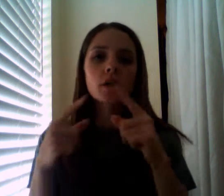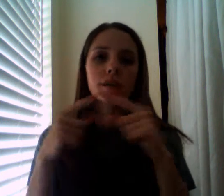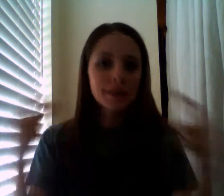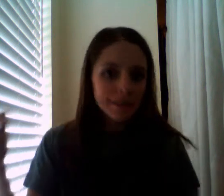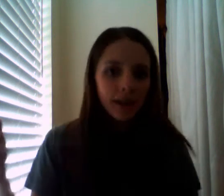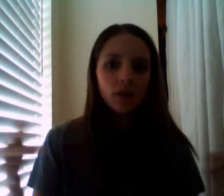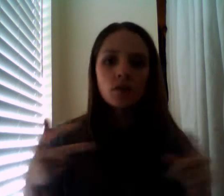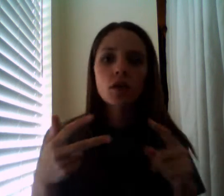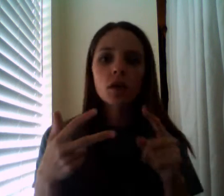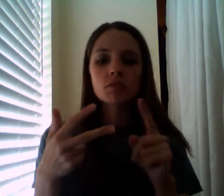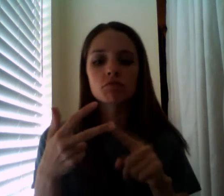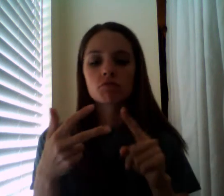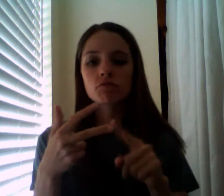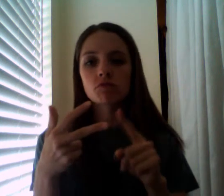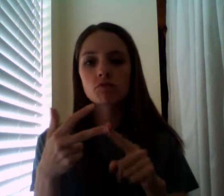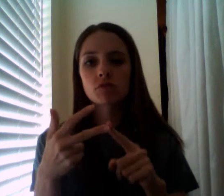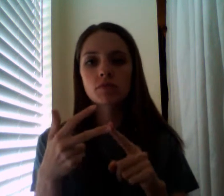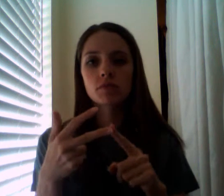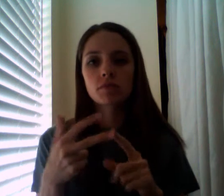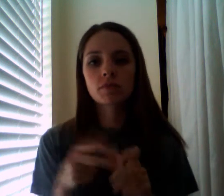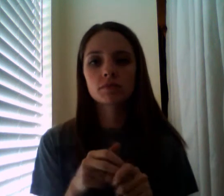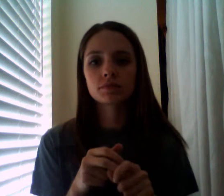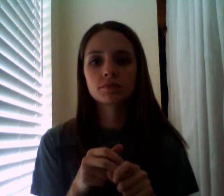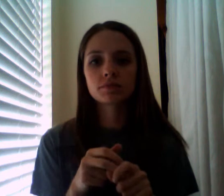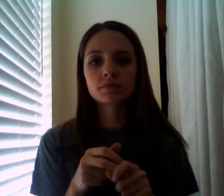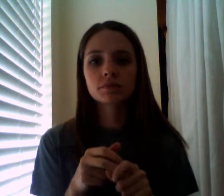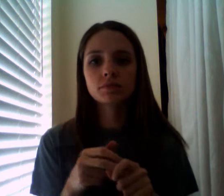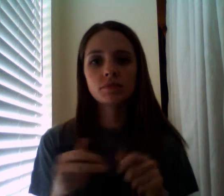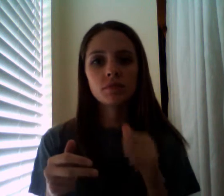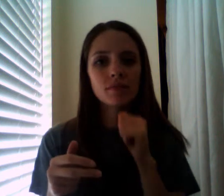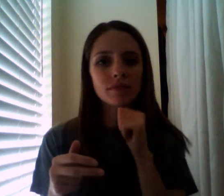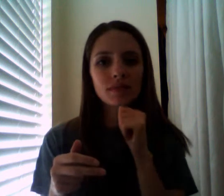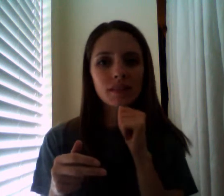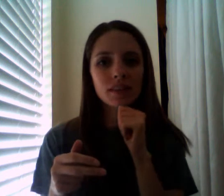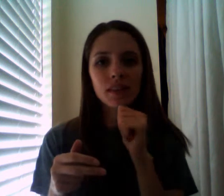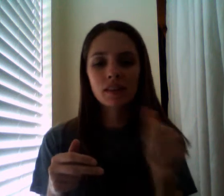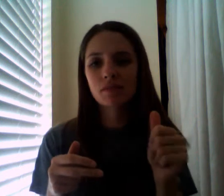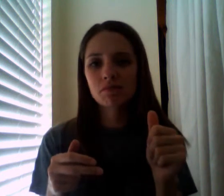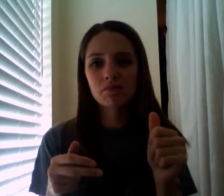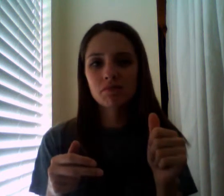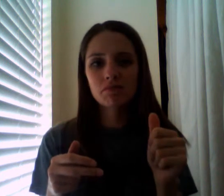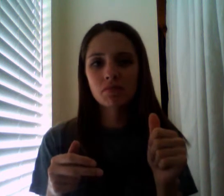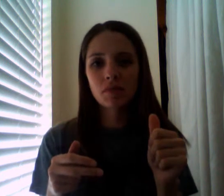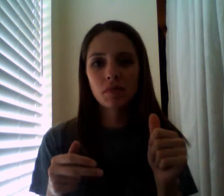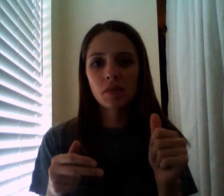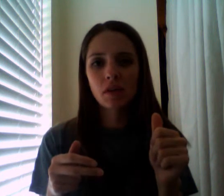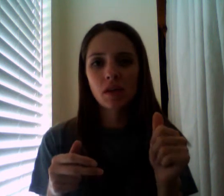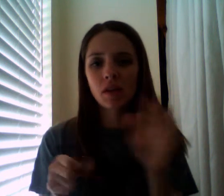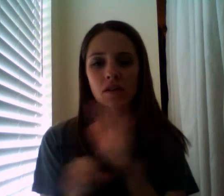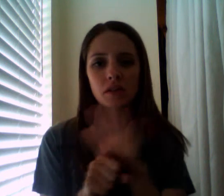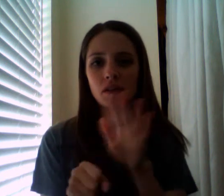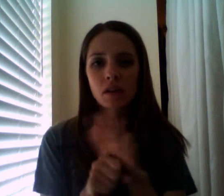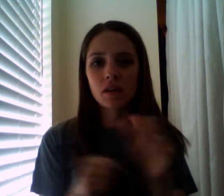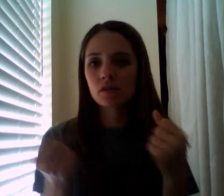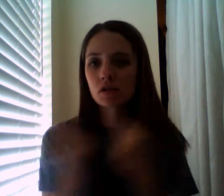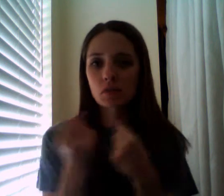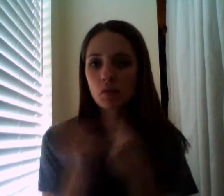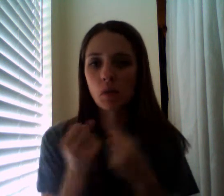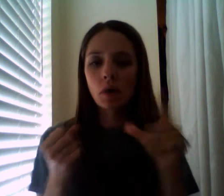what's this graph divided into well that's okay each of these is